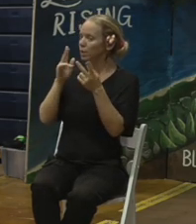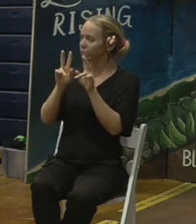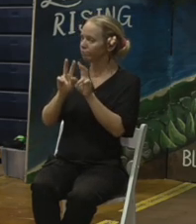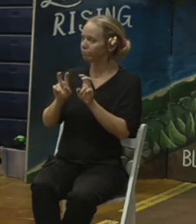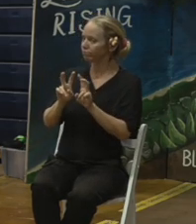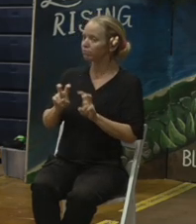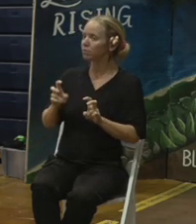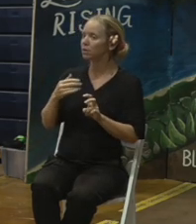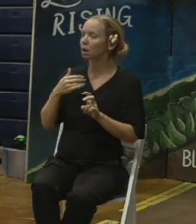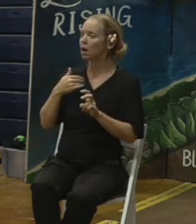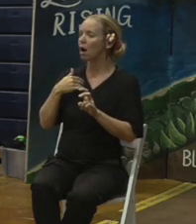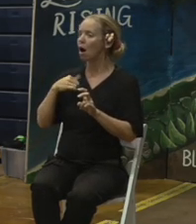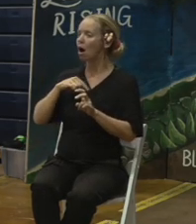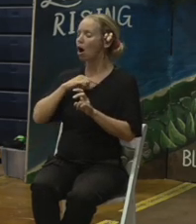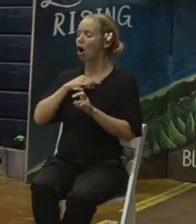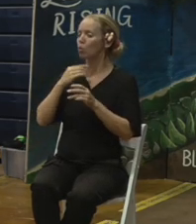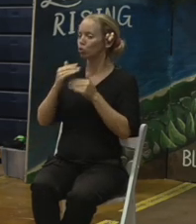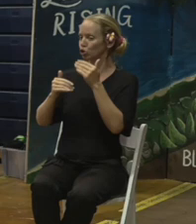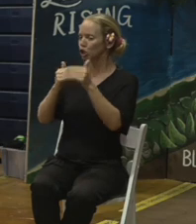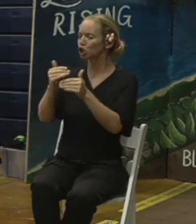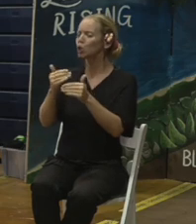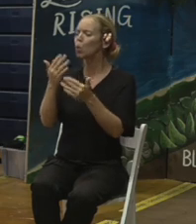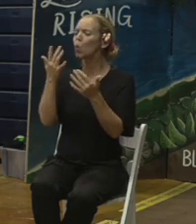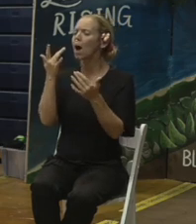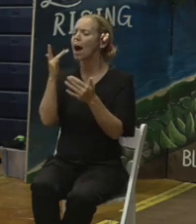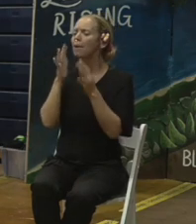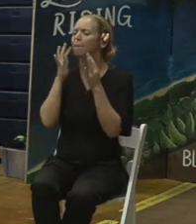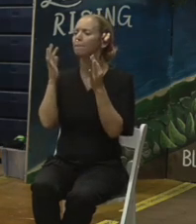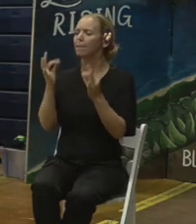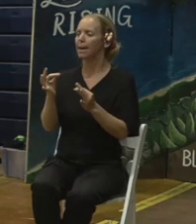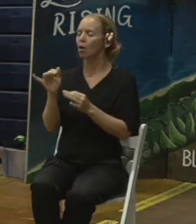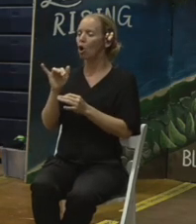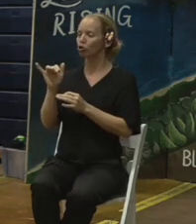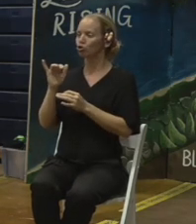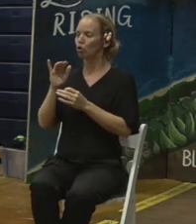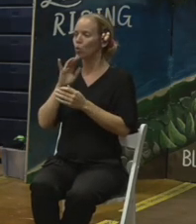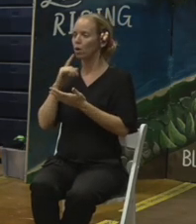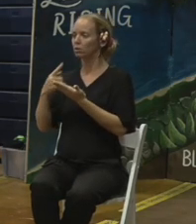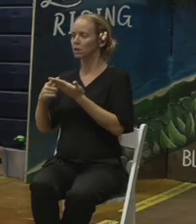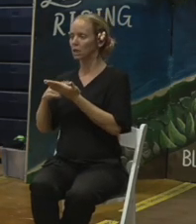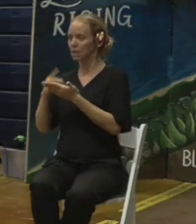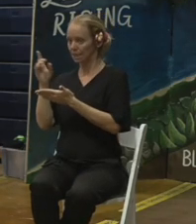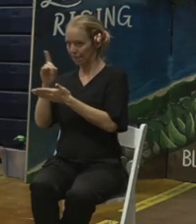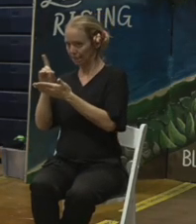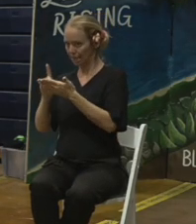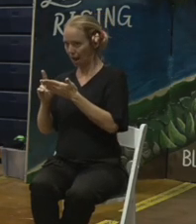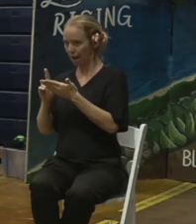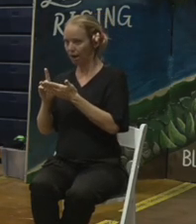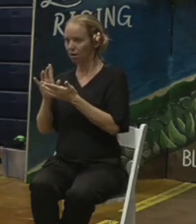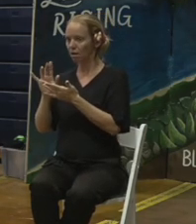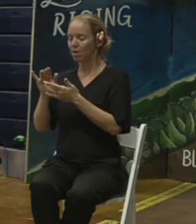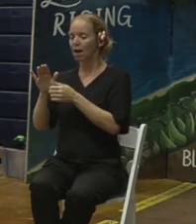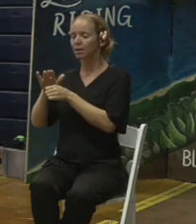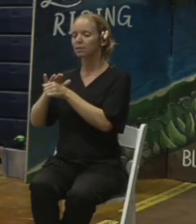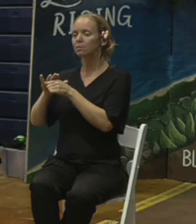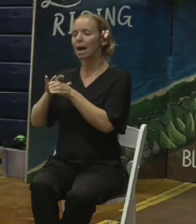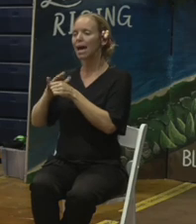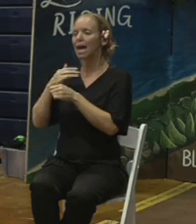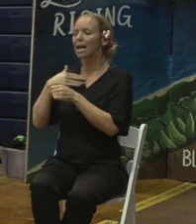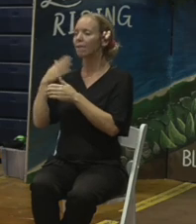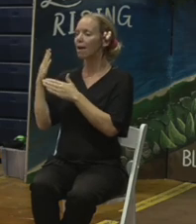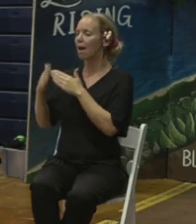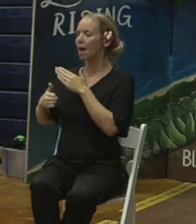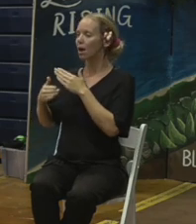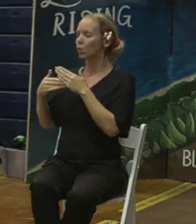We're going to talk about the design a little bit of a containment site. And then at the end, we have a panel of people and